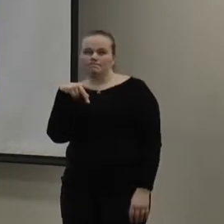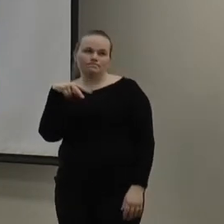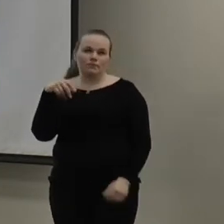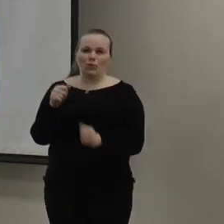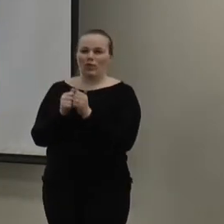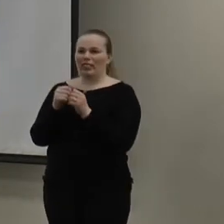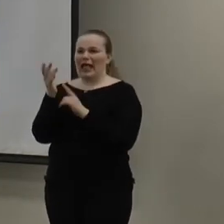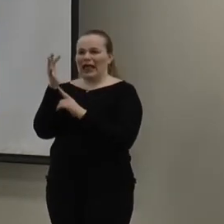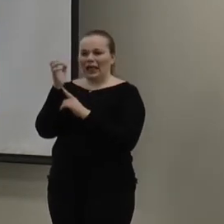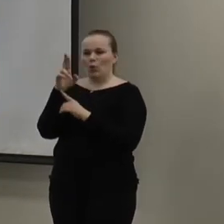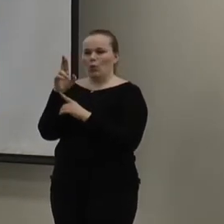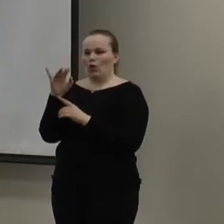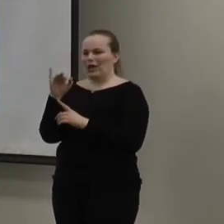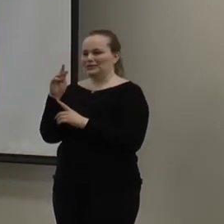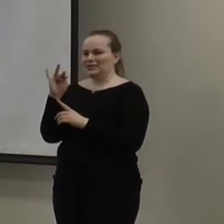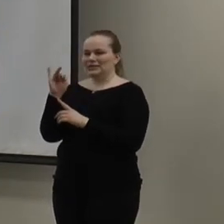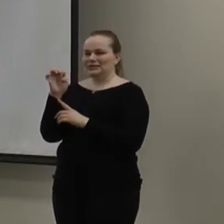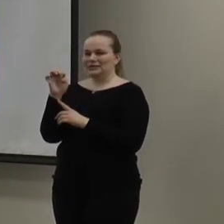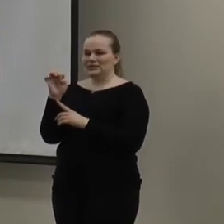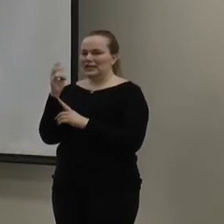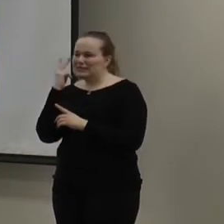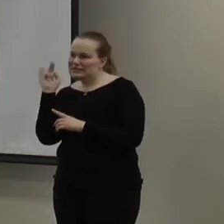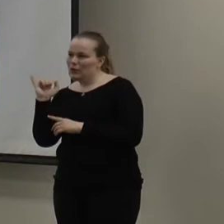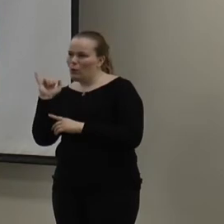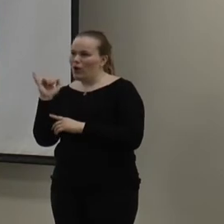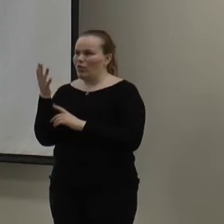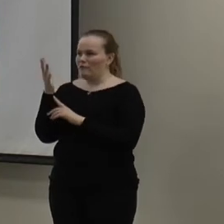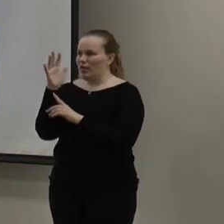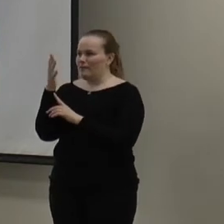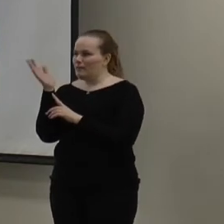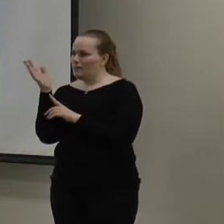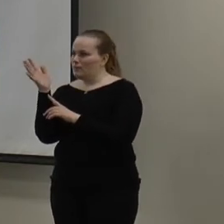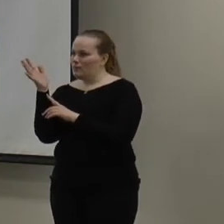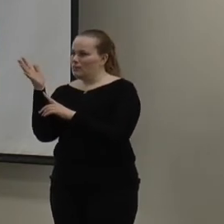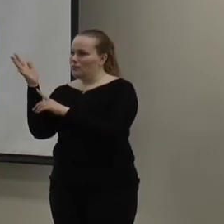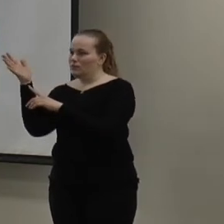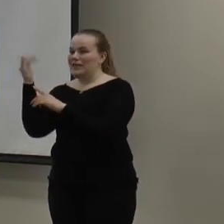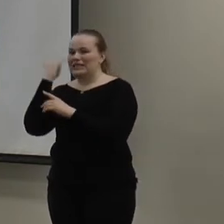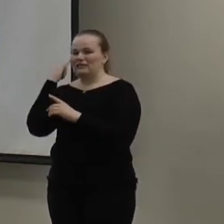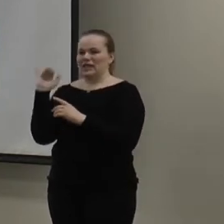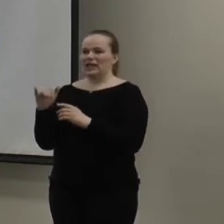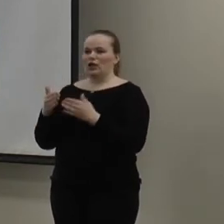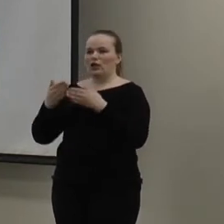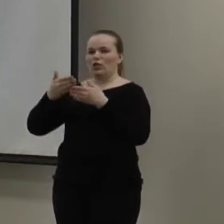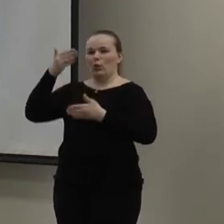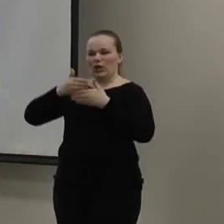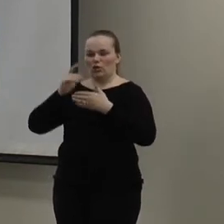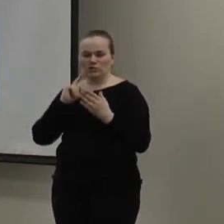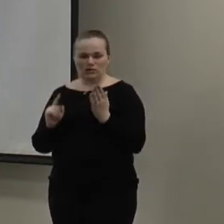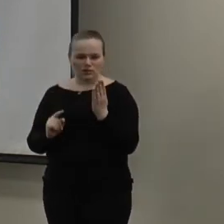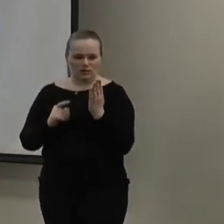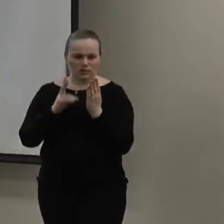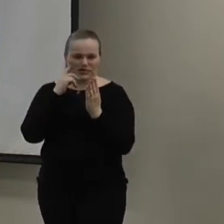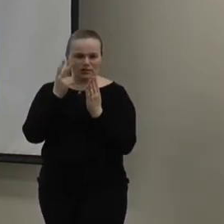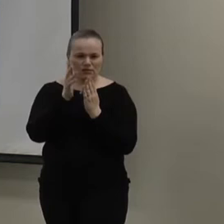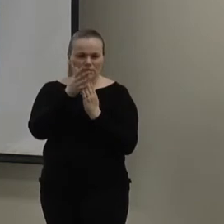candle or instant stick and see where your flame begins to kind of quiver. So, if it's around the windows, around your door, you definitely